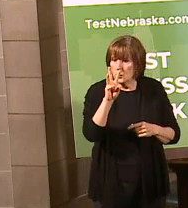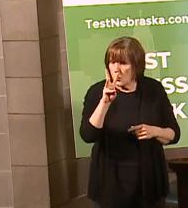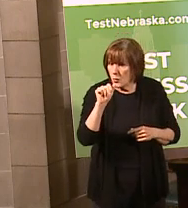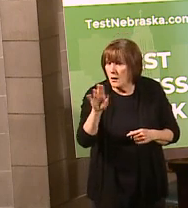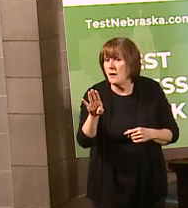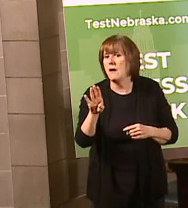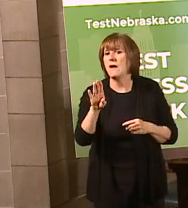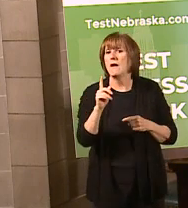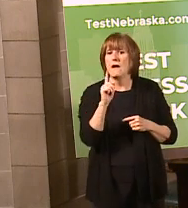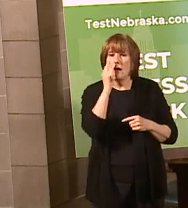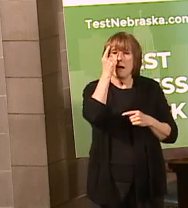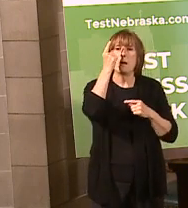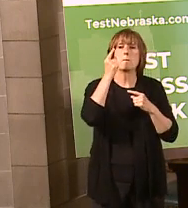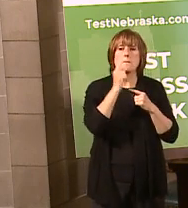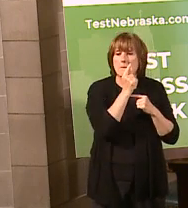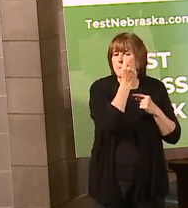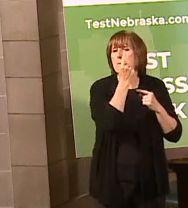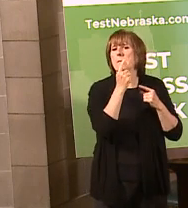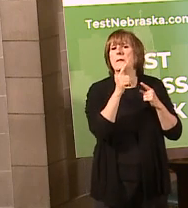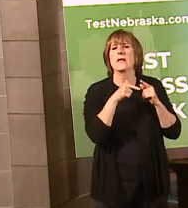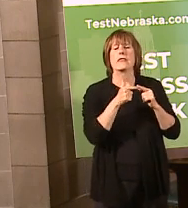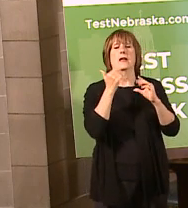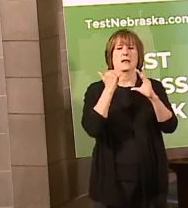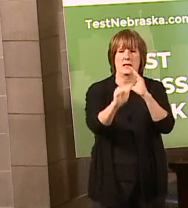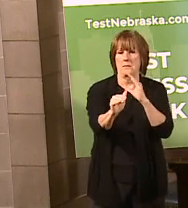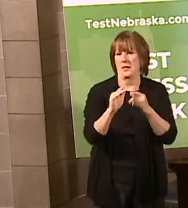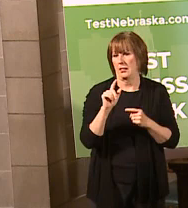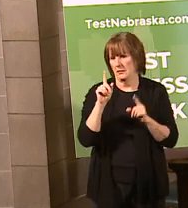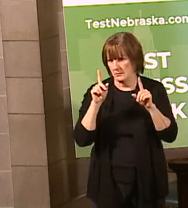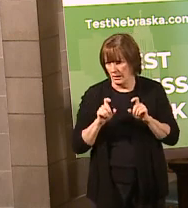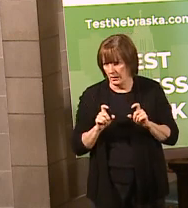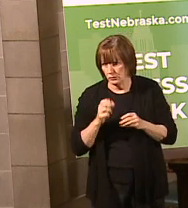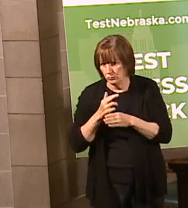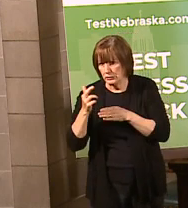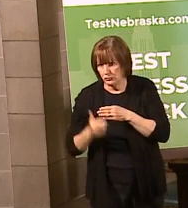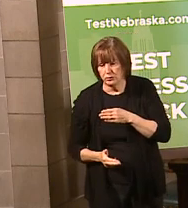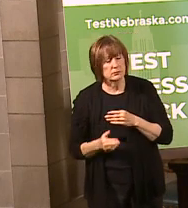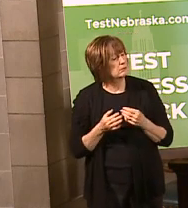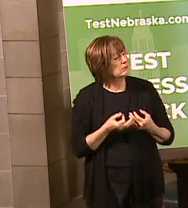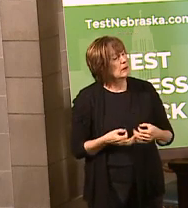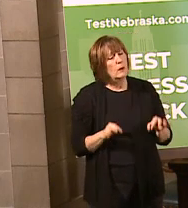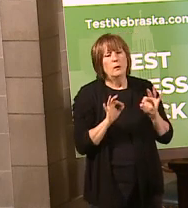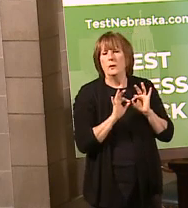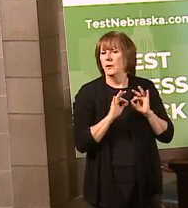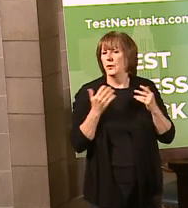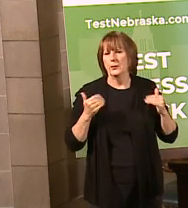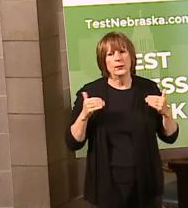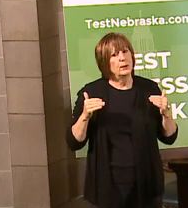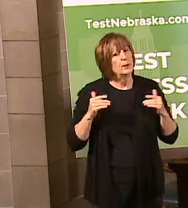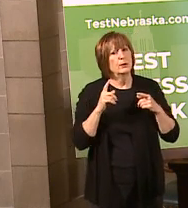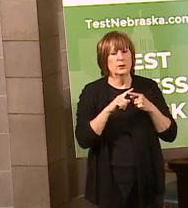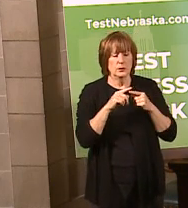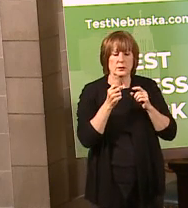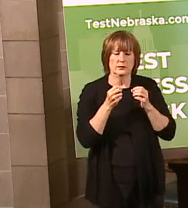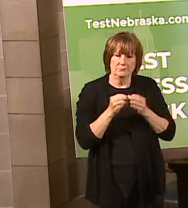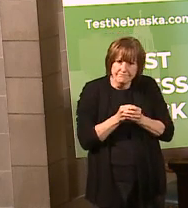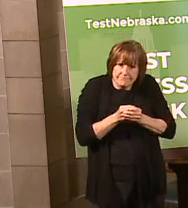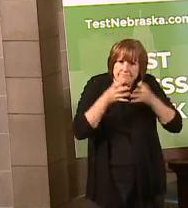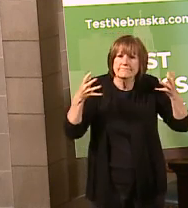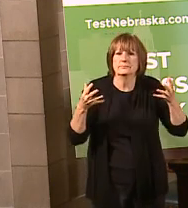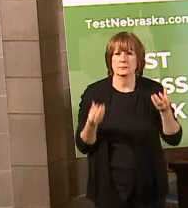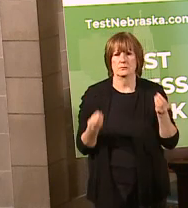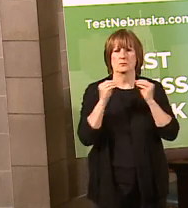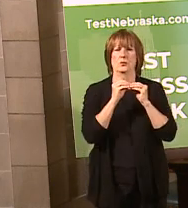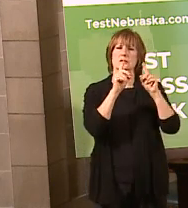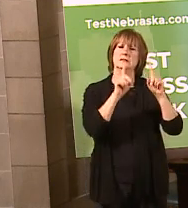send you a follow-up email with what your test result was. So again, it's an important program to be able to expand testing here in Nebraska